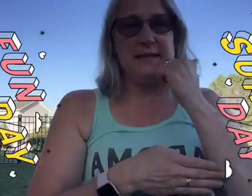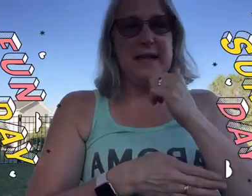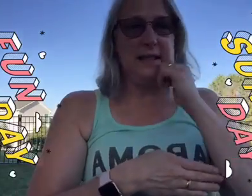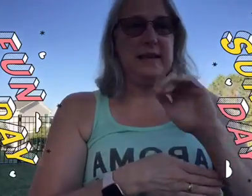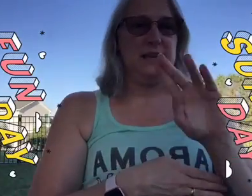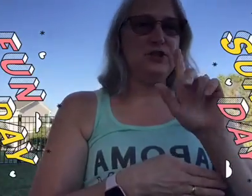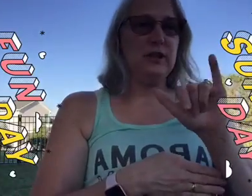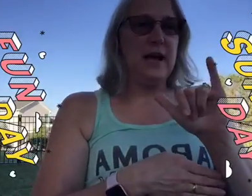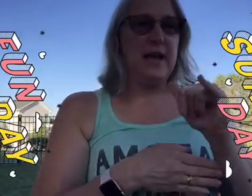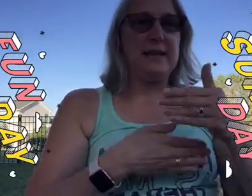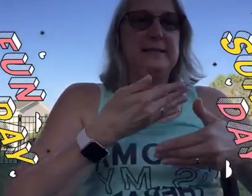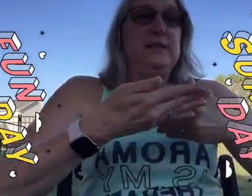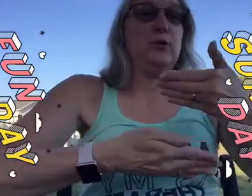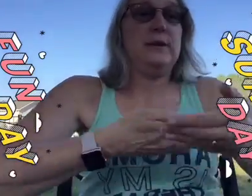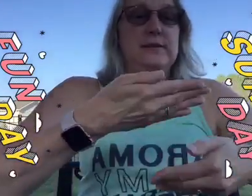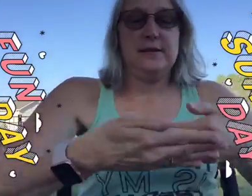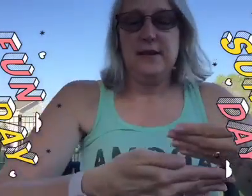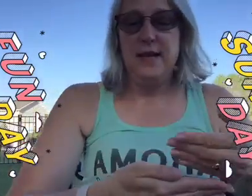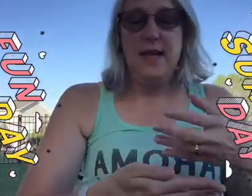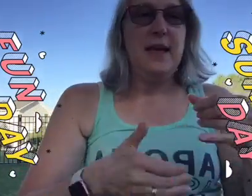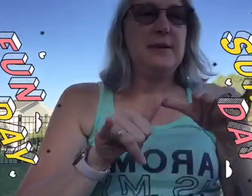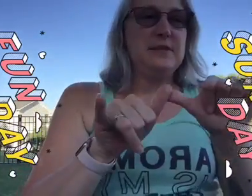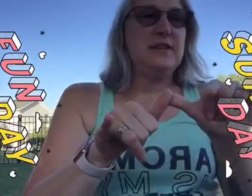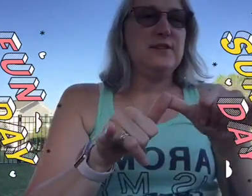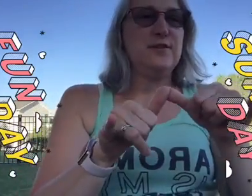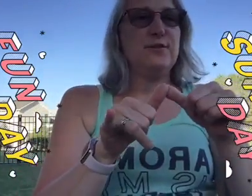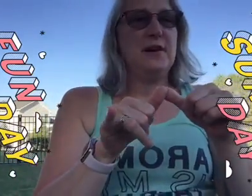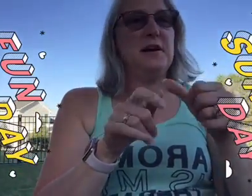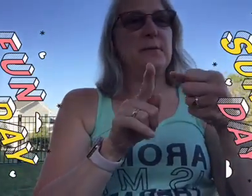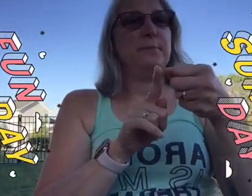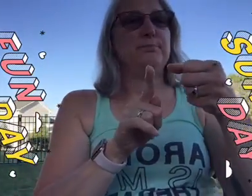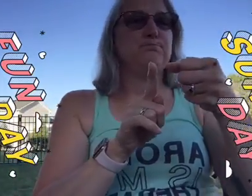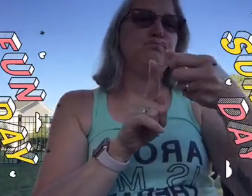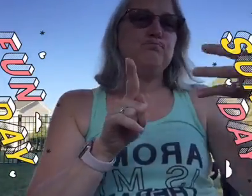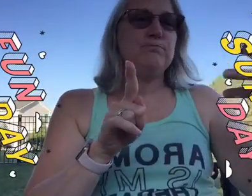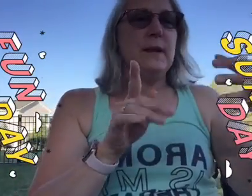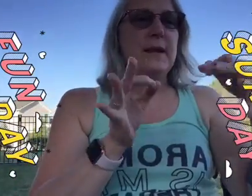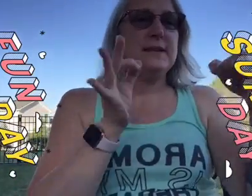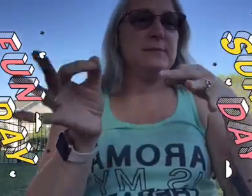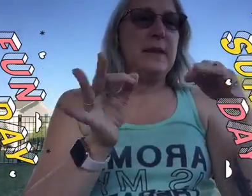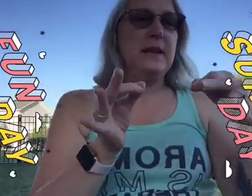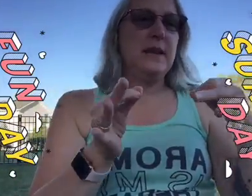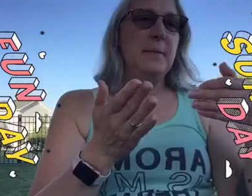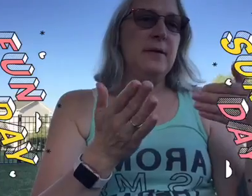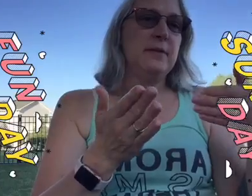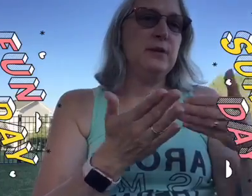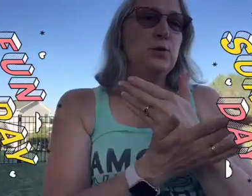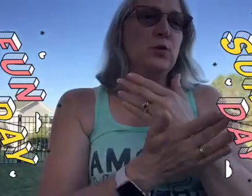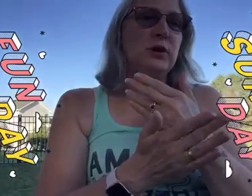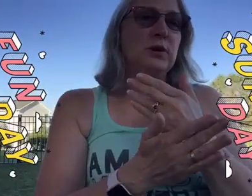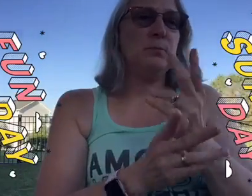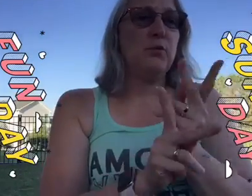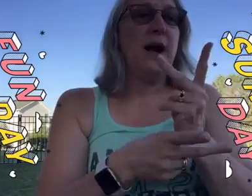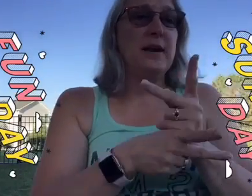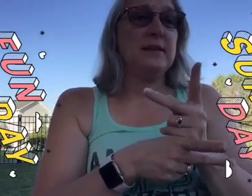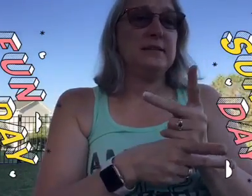daily July series and I'm still explaining about the newer products